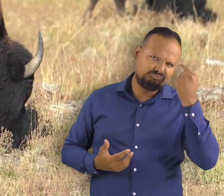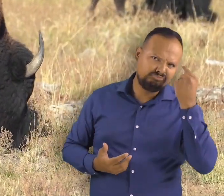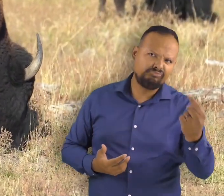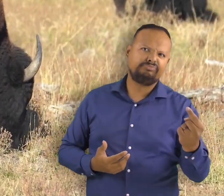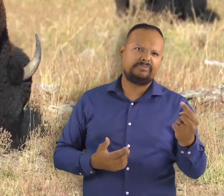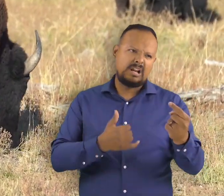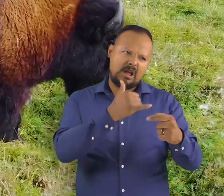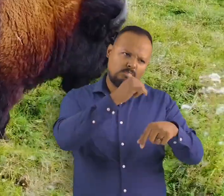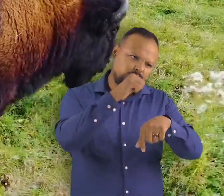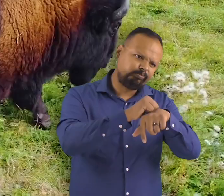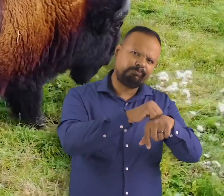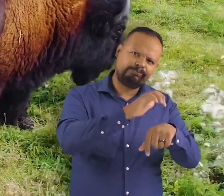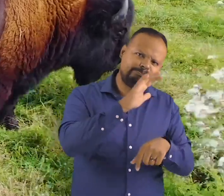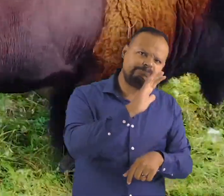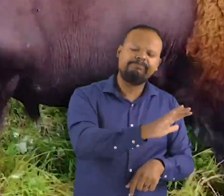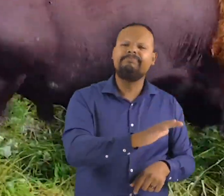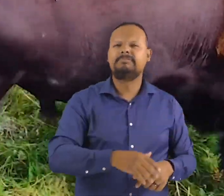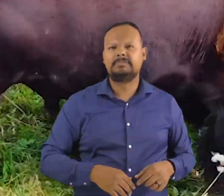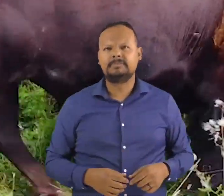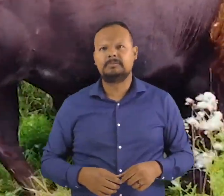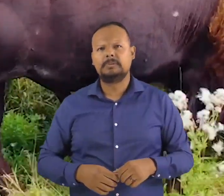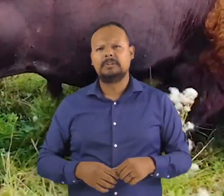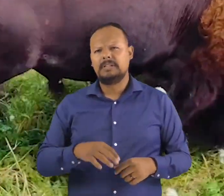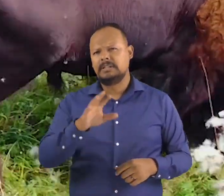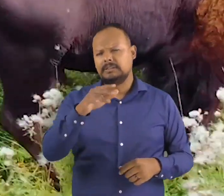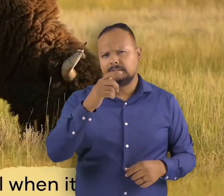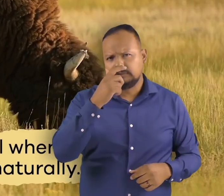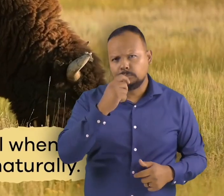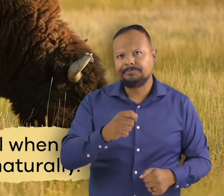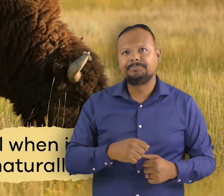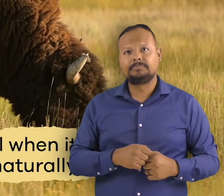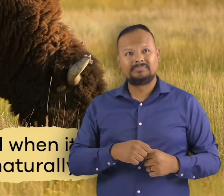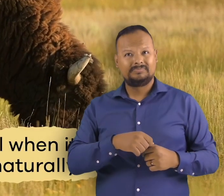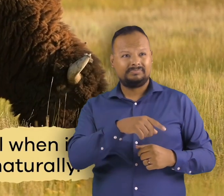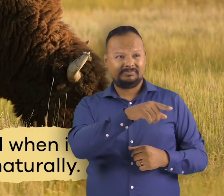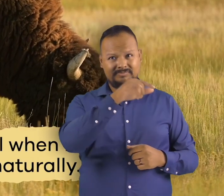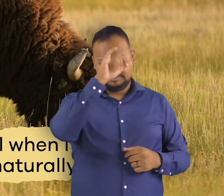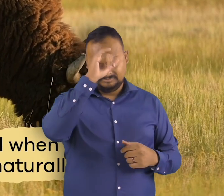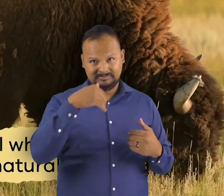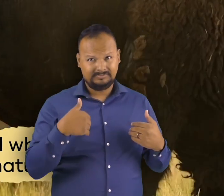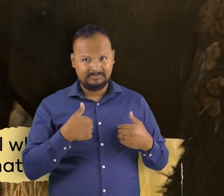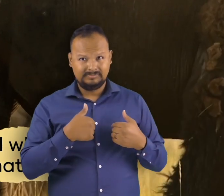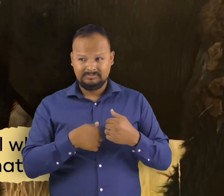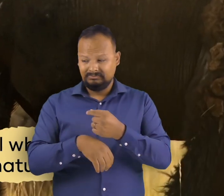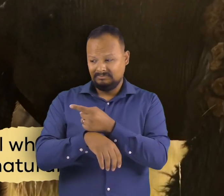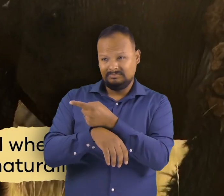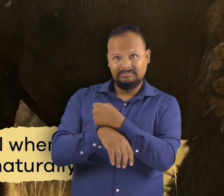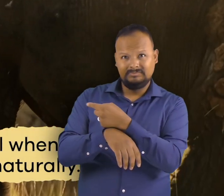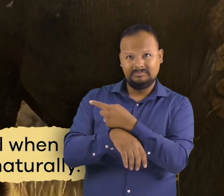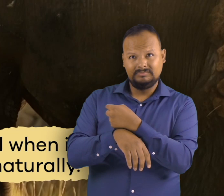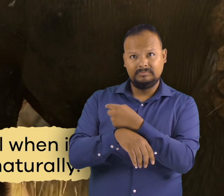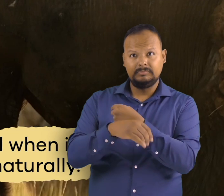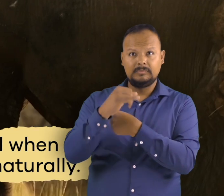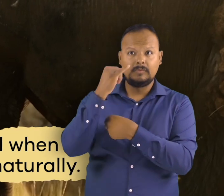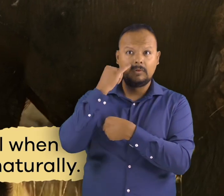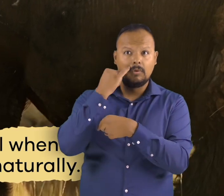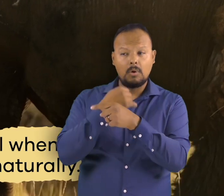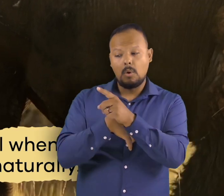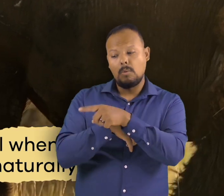feels check out its tail the bison is calm and chill when it hangs down and swishes naturally